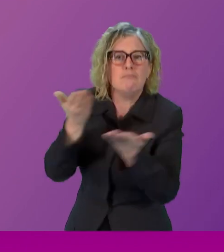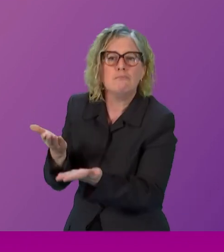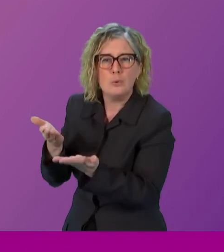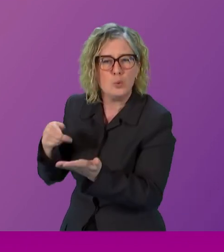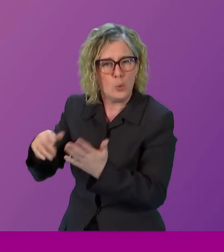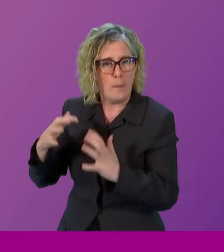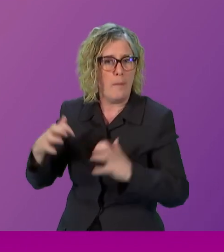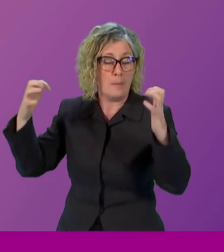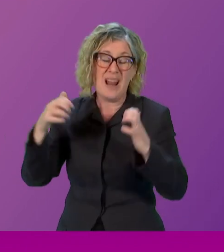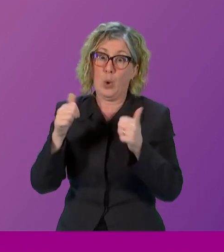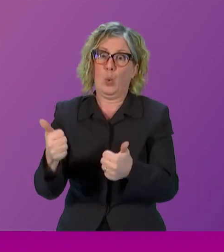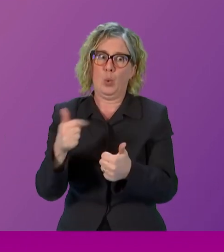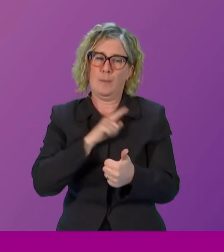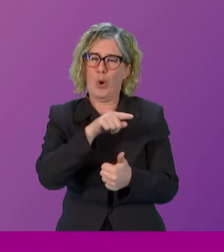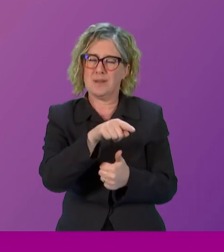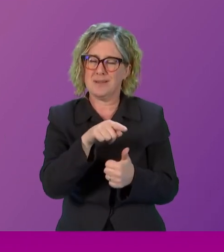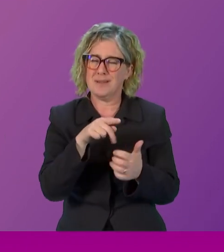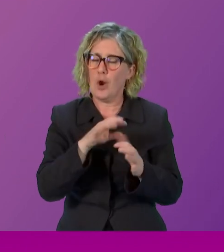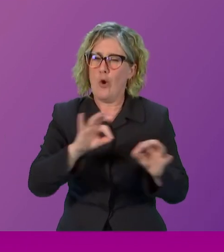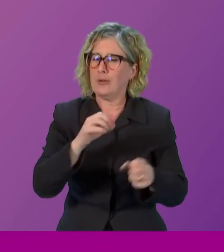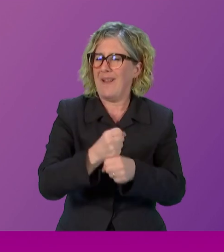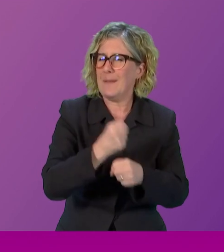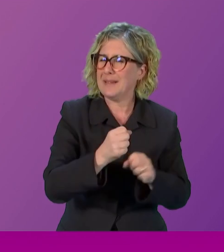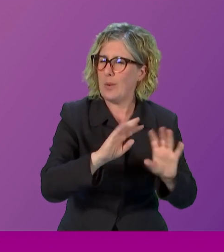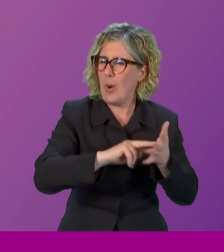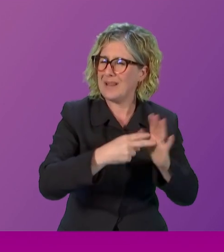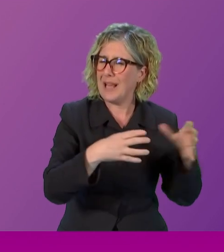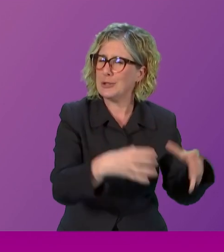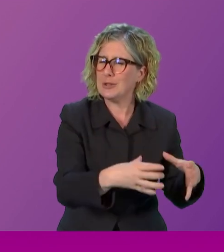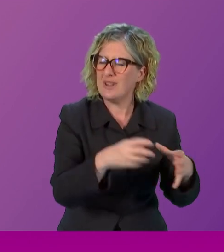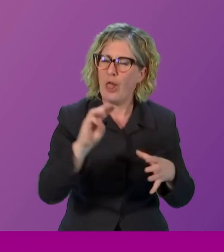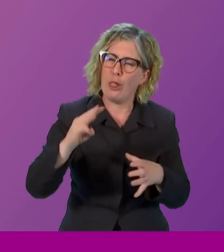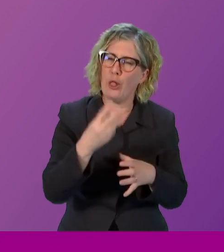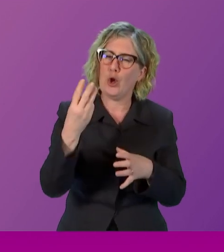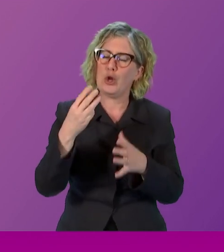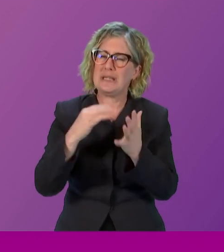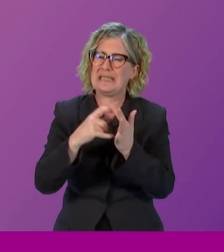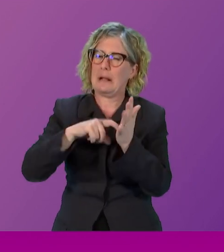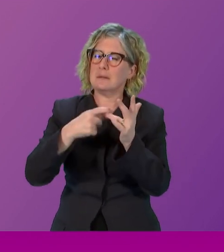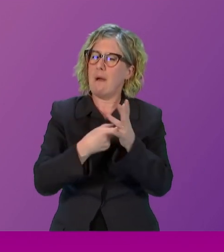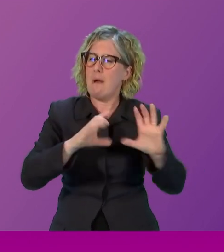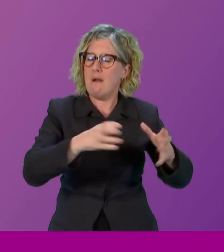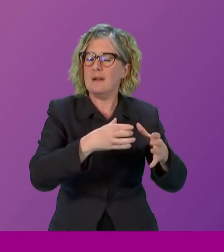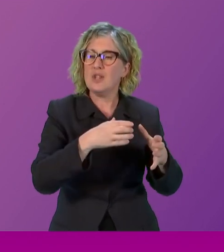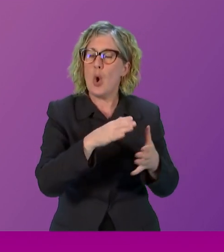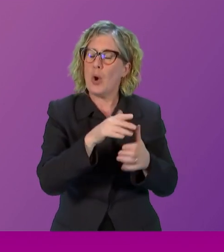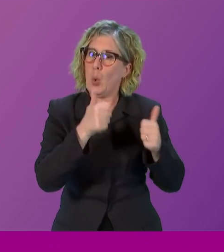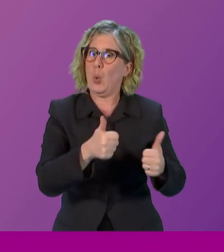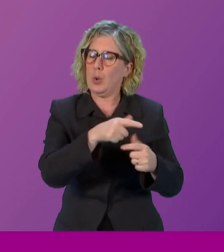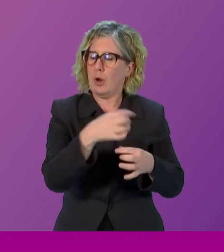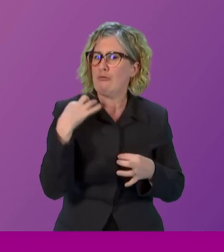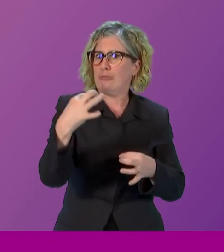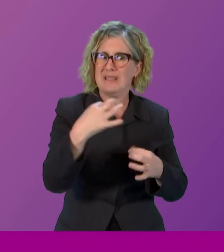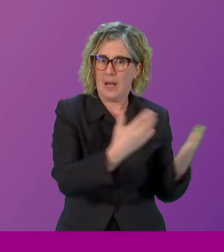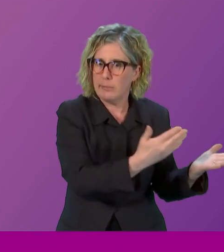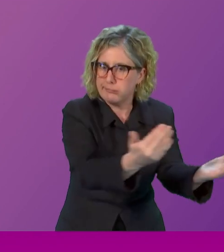sector organisation, and they're quite vocal in representing views as well. So I think people like Rebecca, people like the